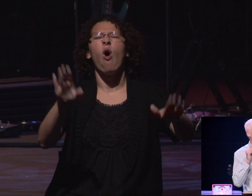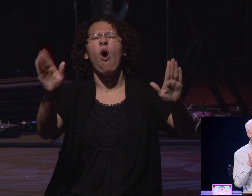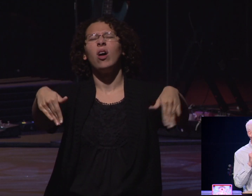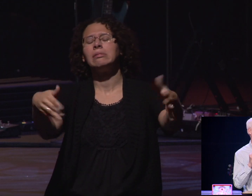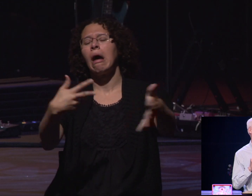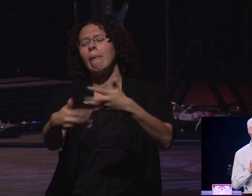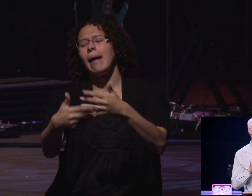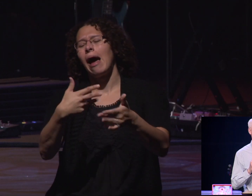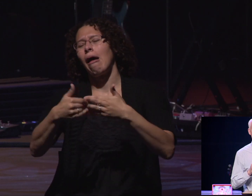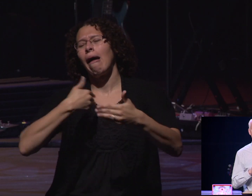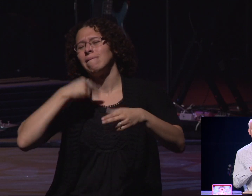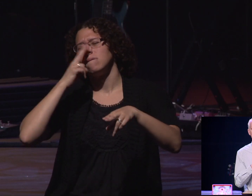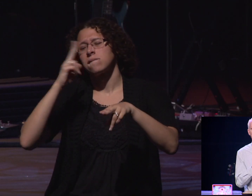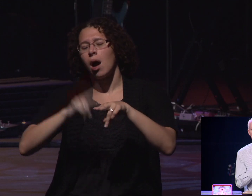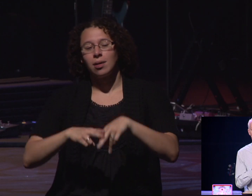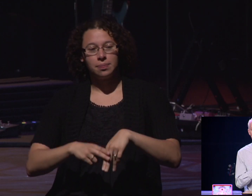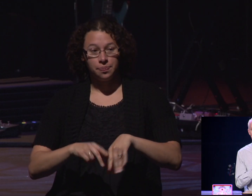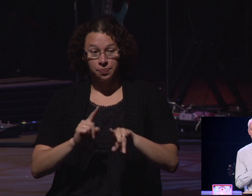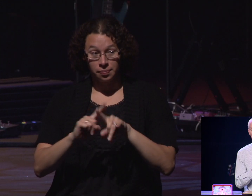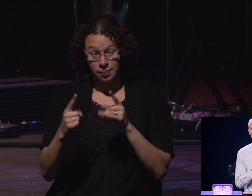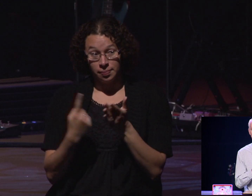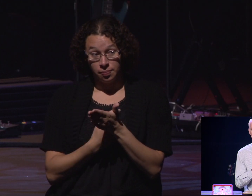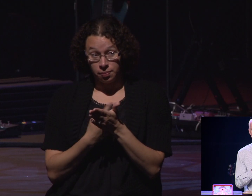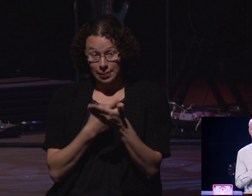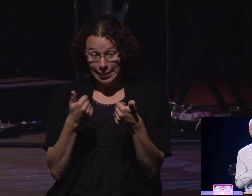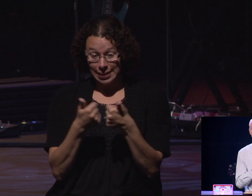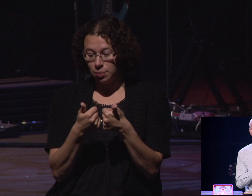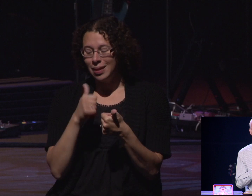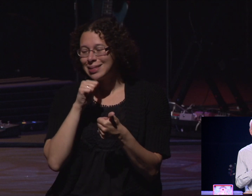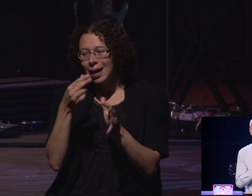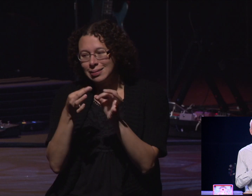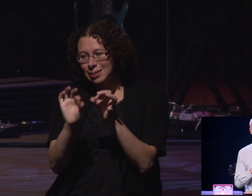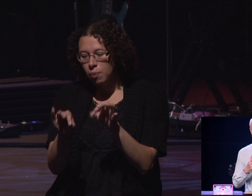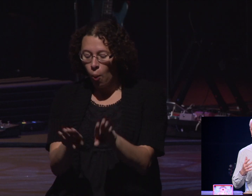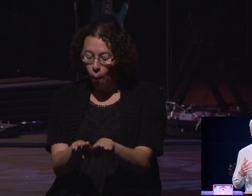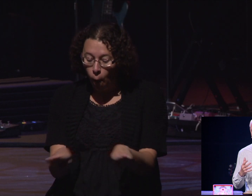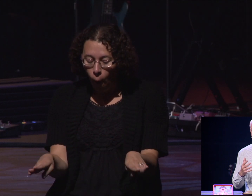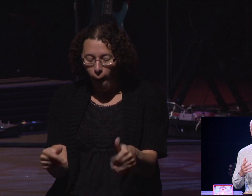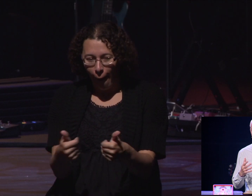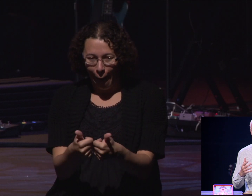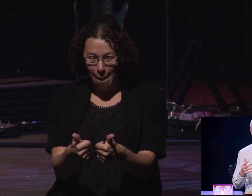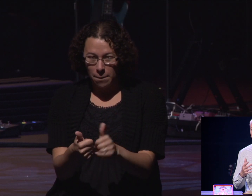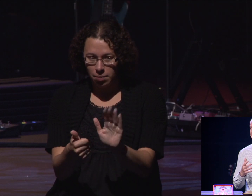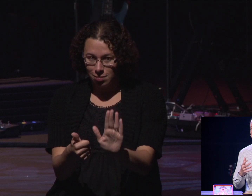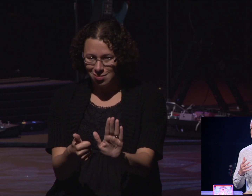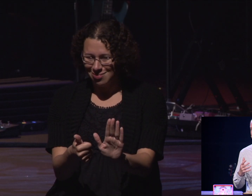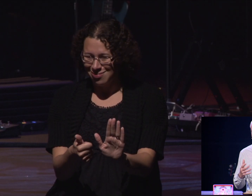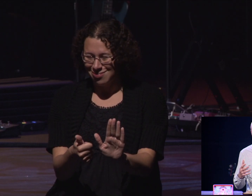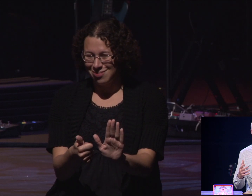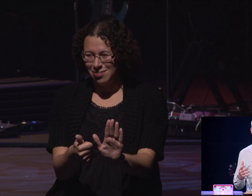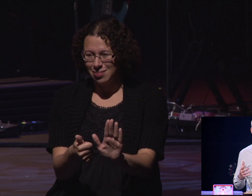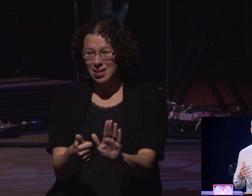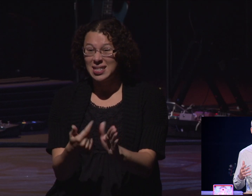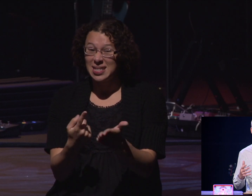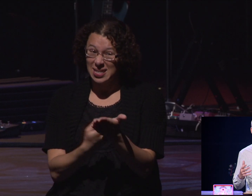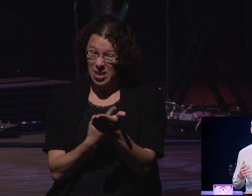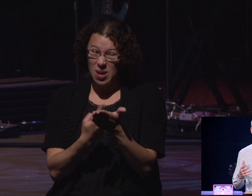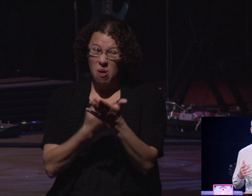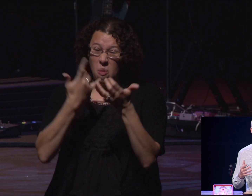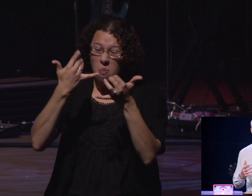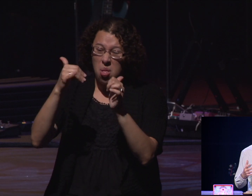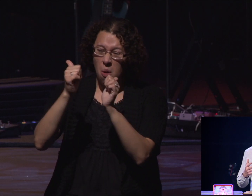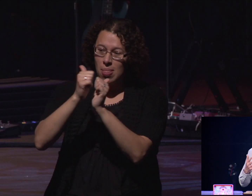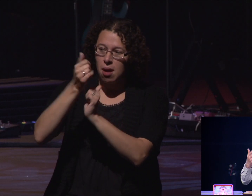sometimes the games we play are not just those board games. Sometimes the games are different. We play games with God sometimes.